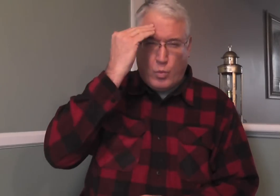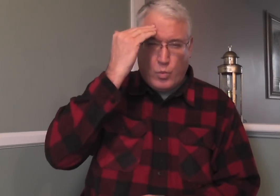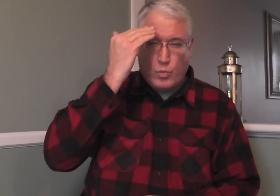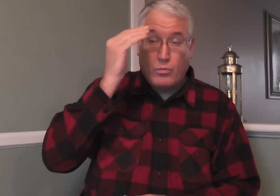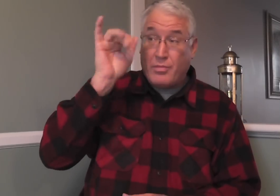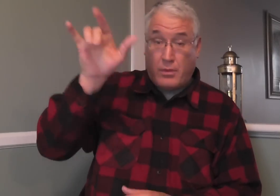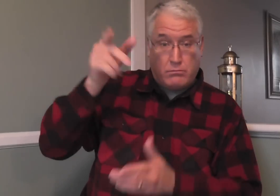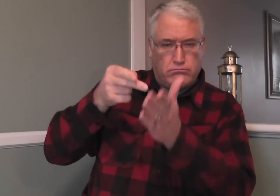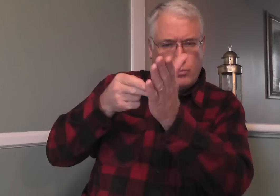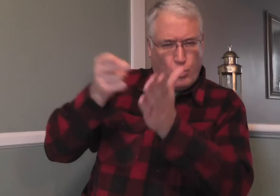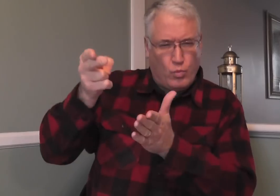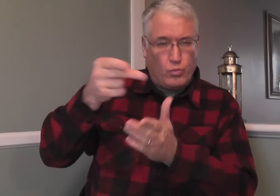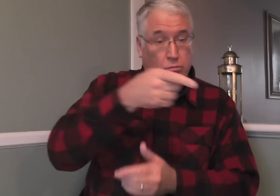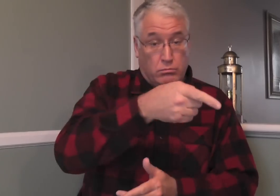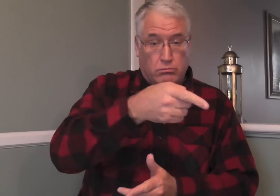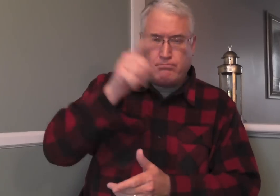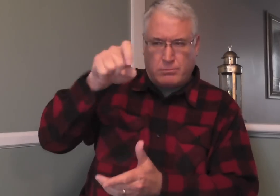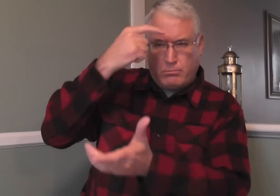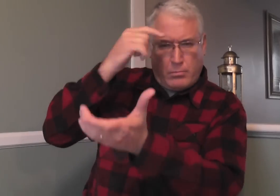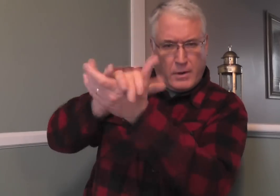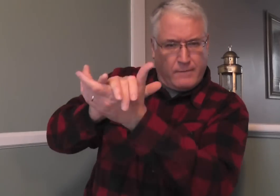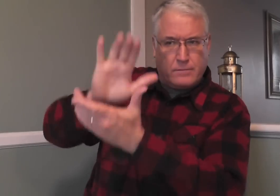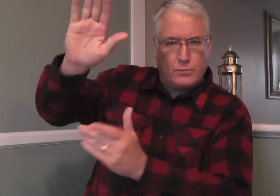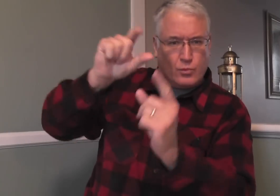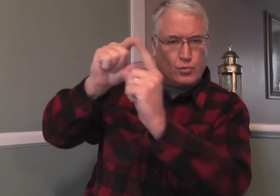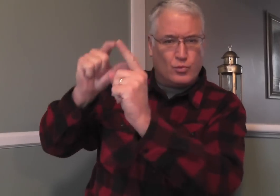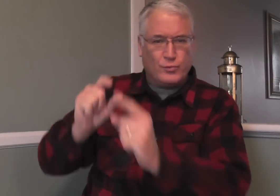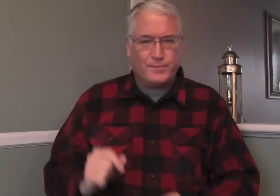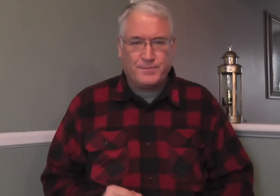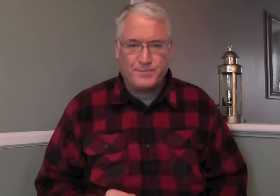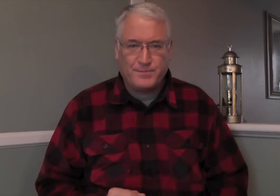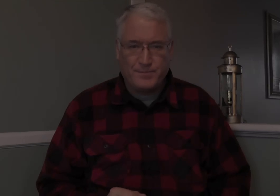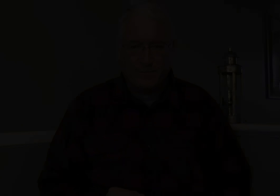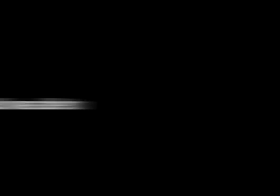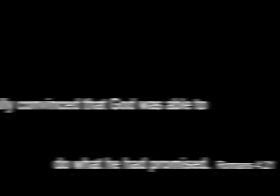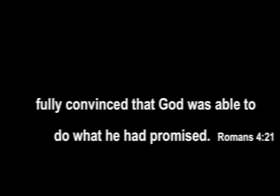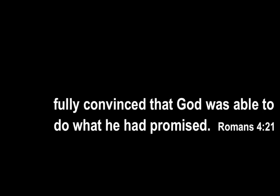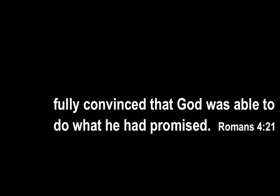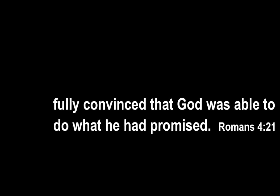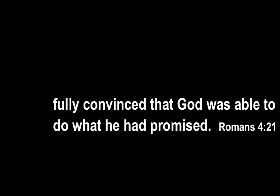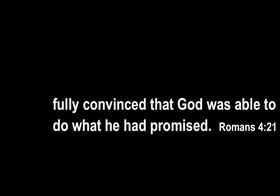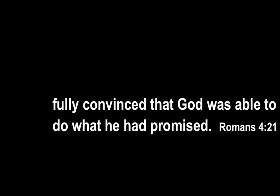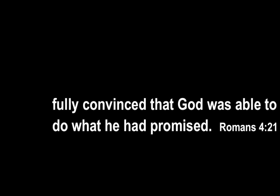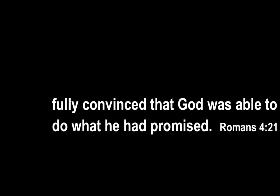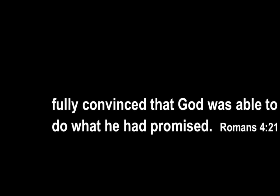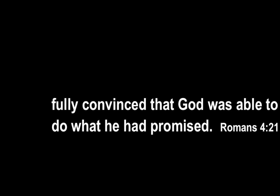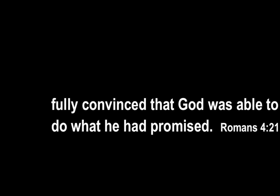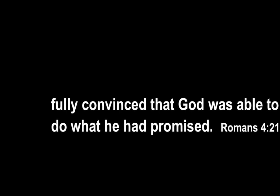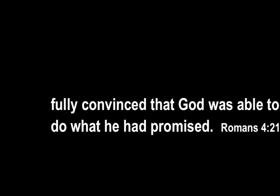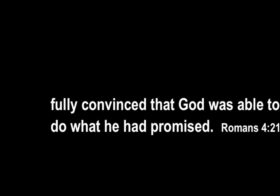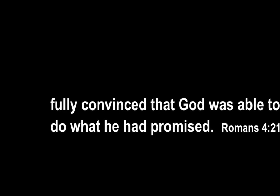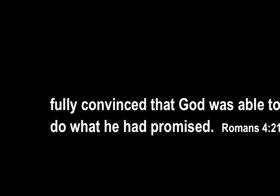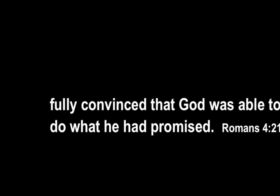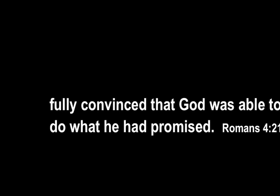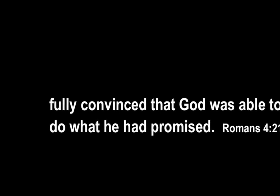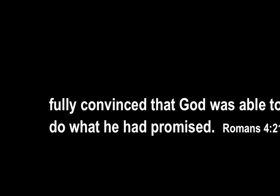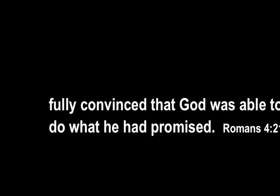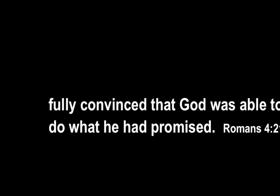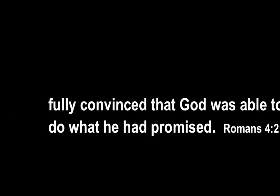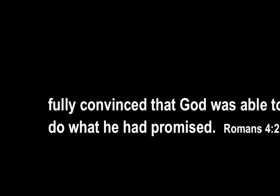God said something, he knew it was true. He believed him. Fully convinced that God was able to do what he had